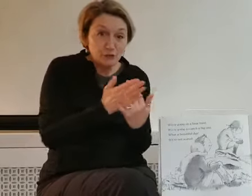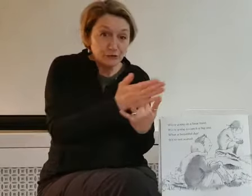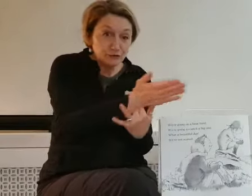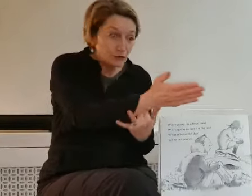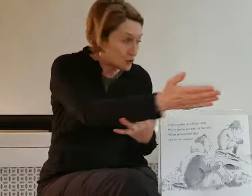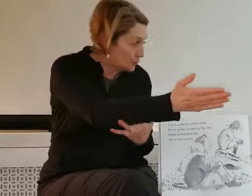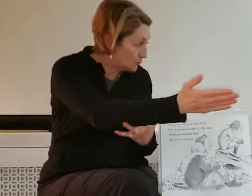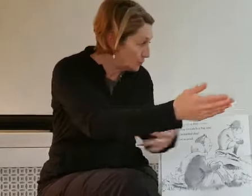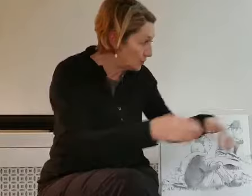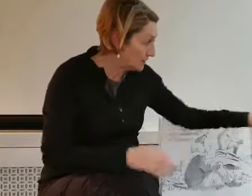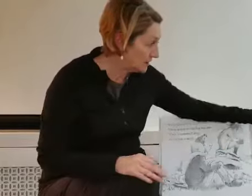through.